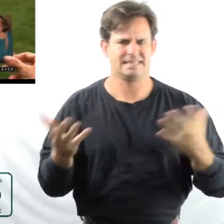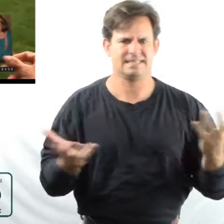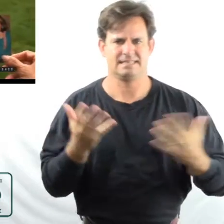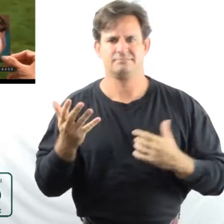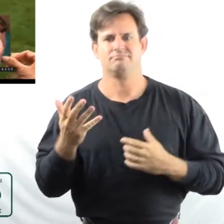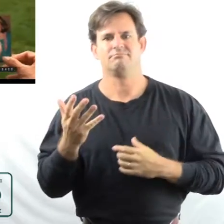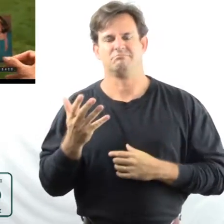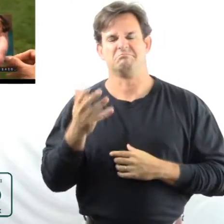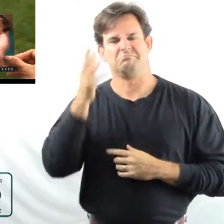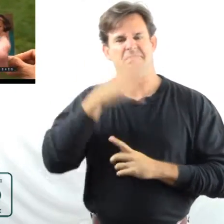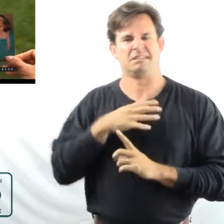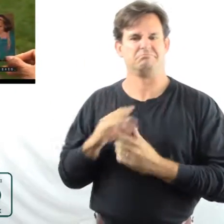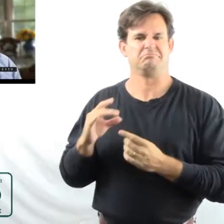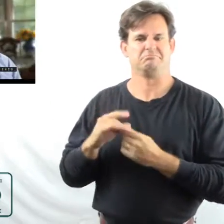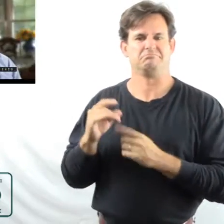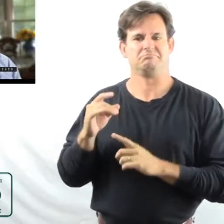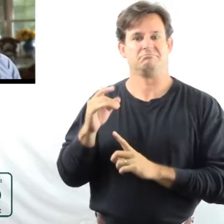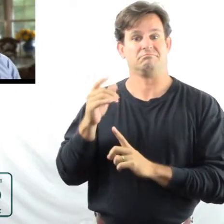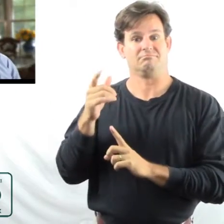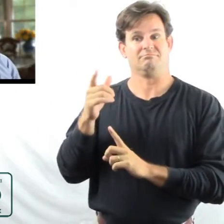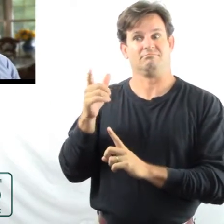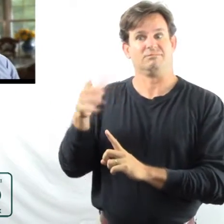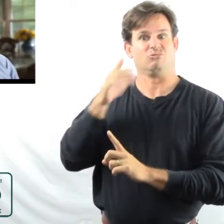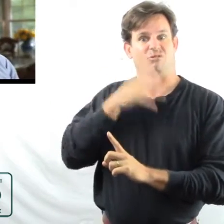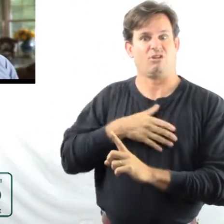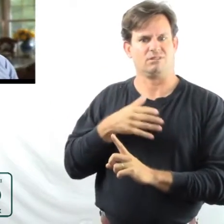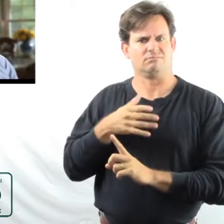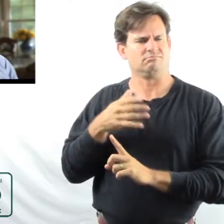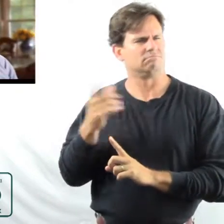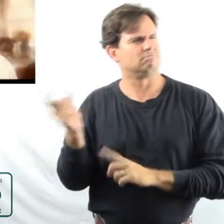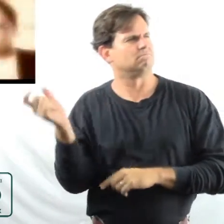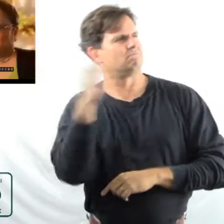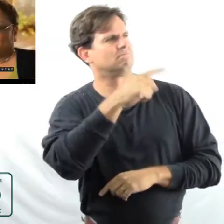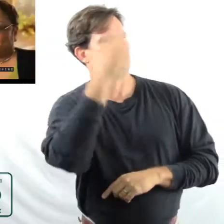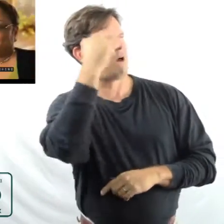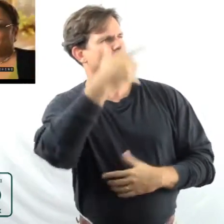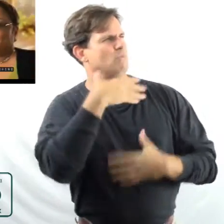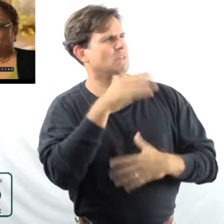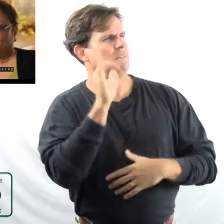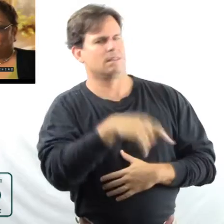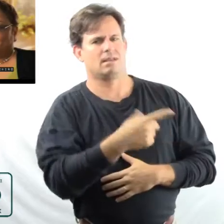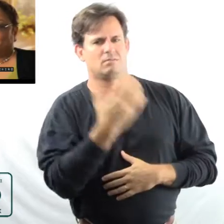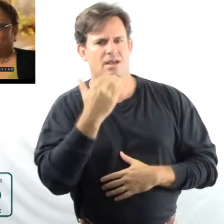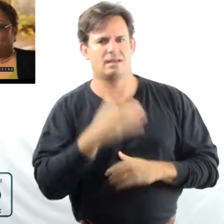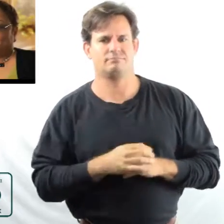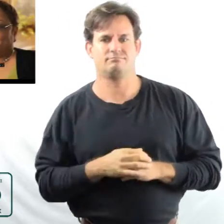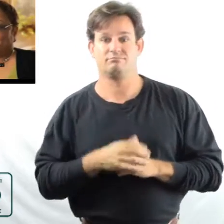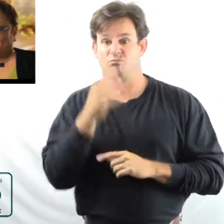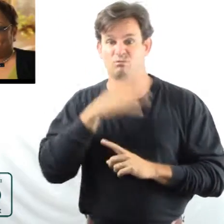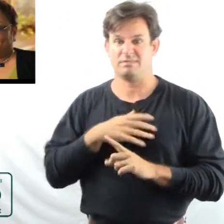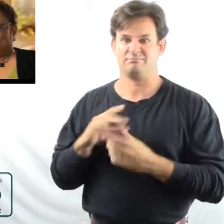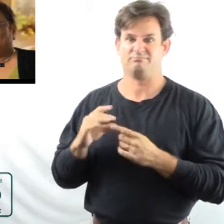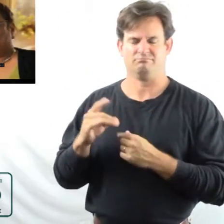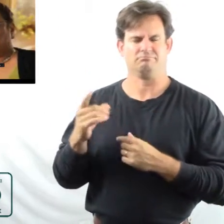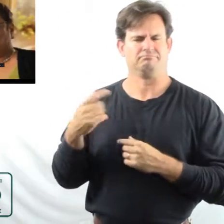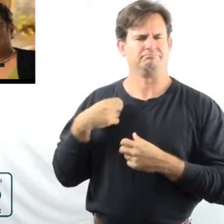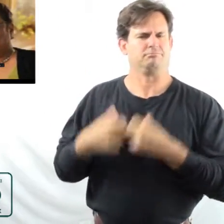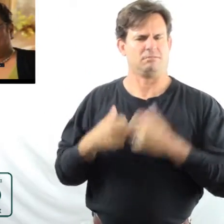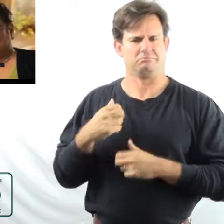And Tori, the older one, said, why are you breathing like that? The symptoms, the coughing and problems I was having, now I know it's COPD.